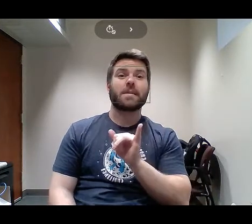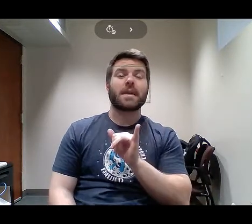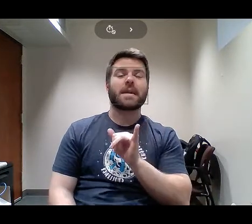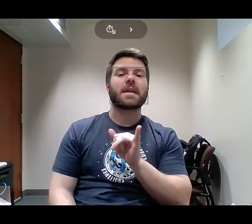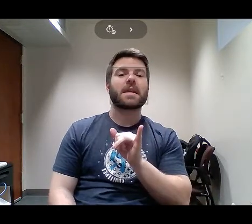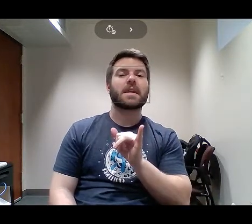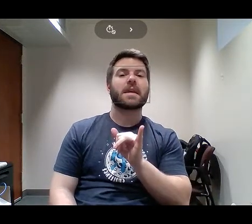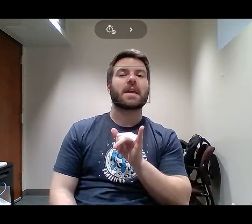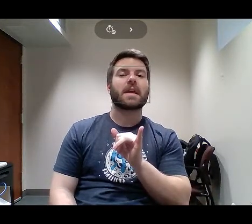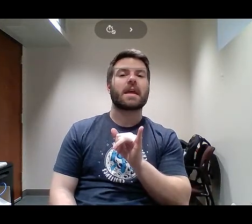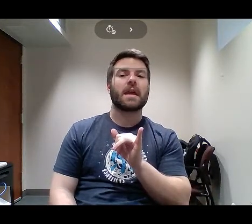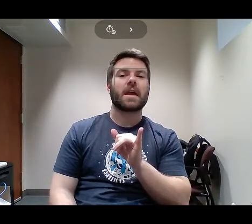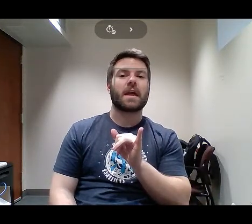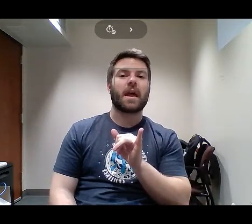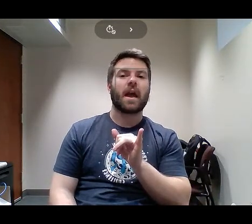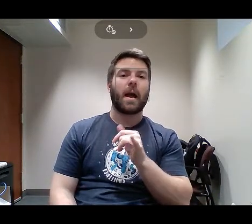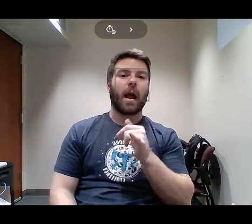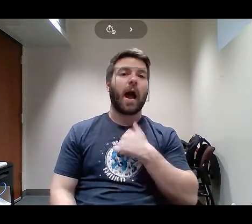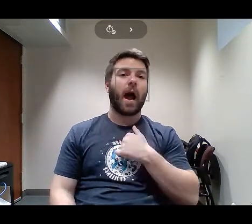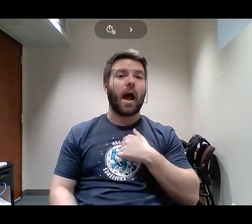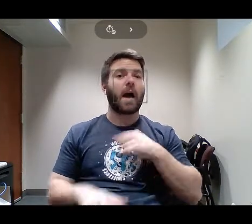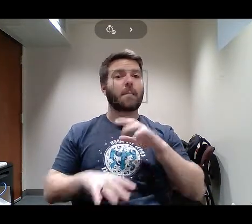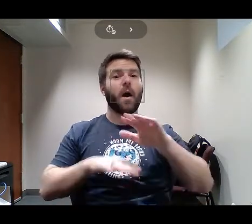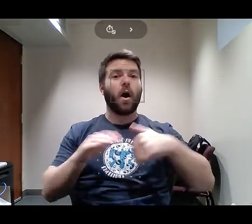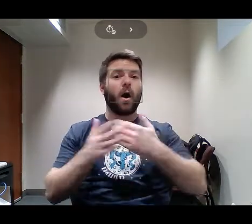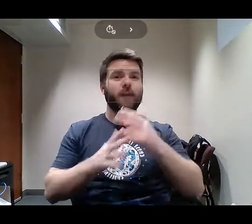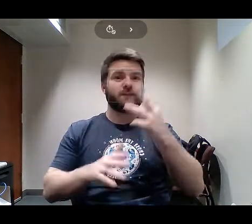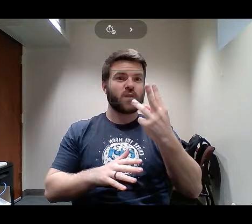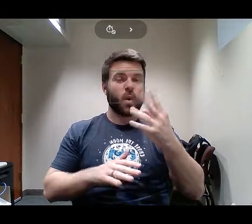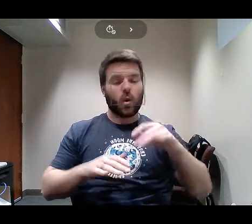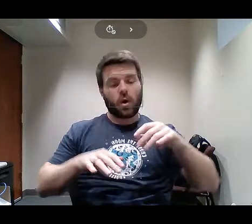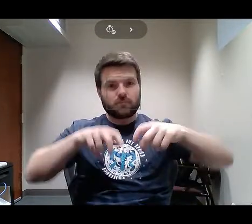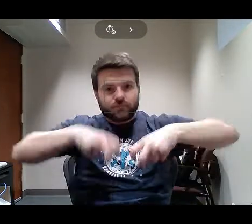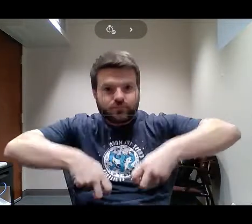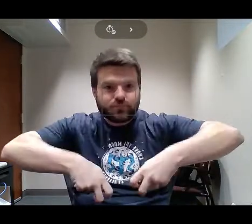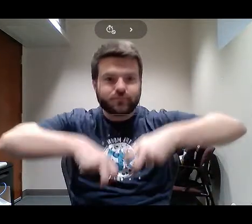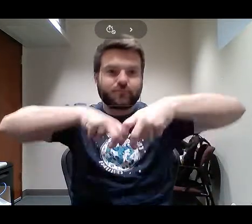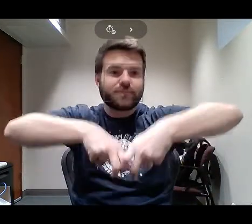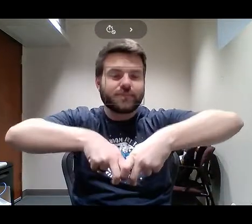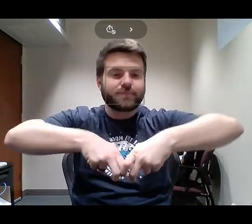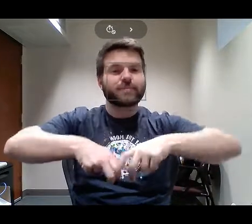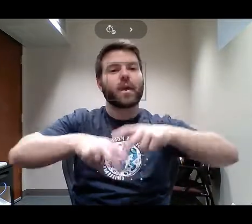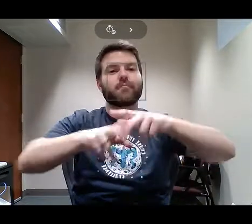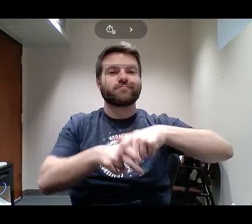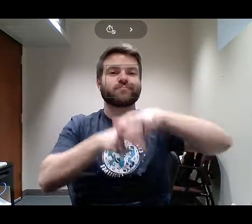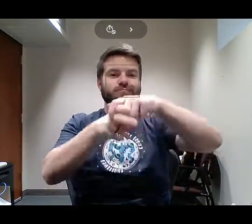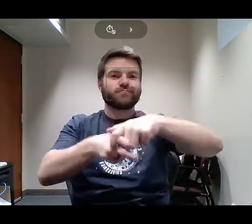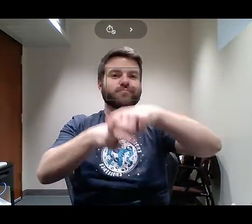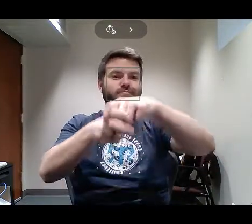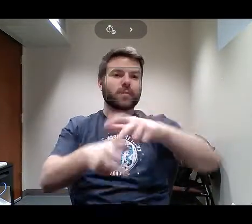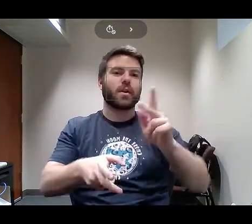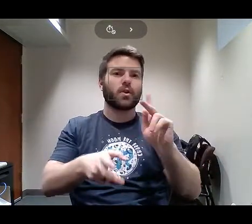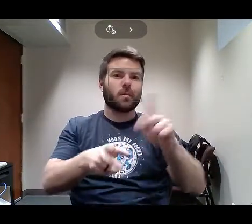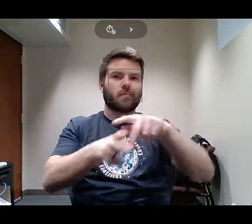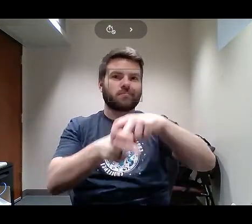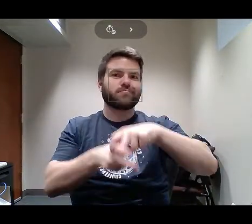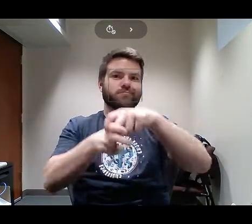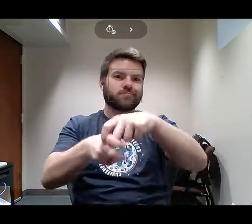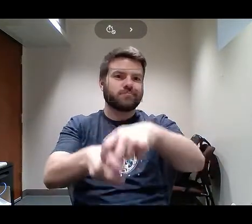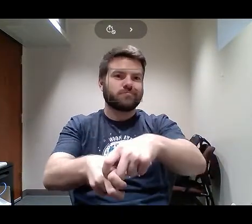horsey with me on all fours. So I more than sort of know Kirby Bumpus. And I'm